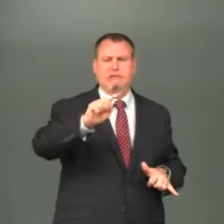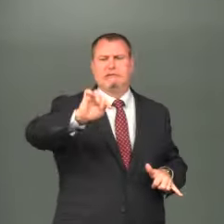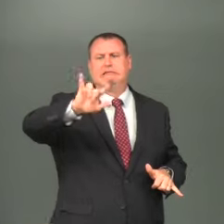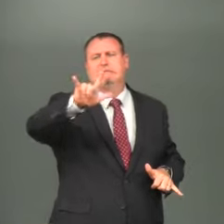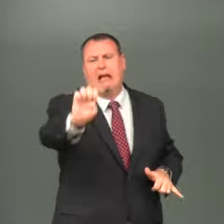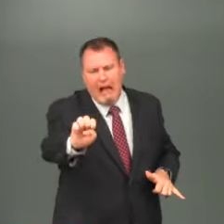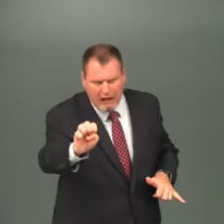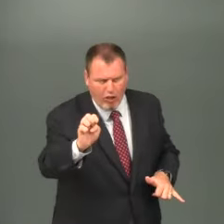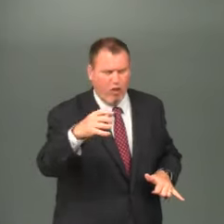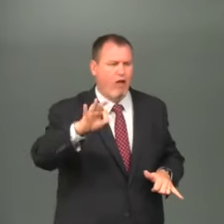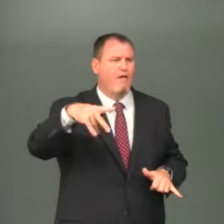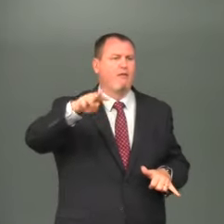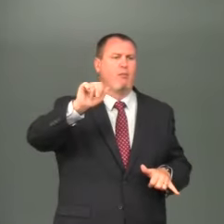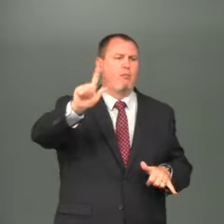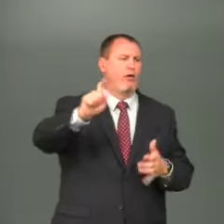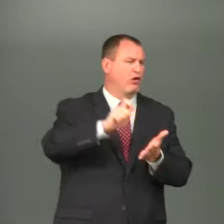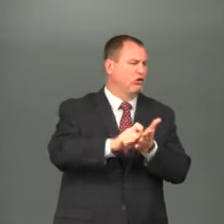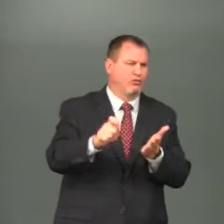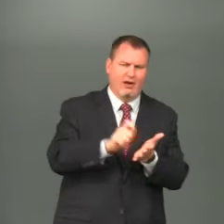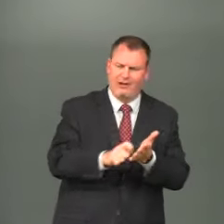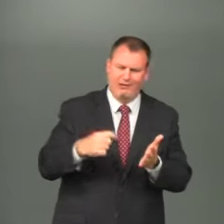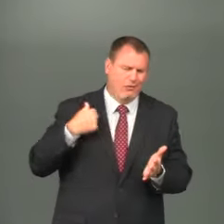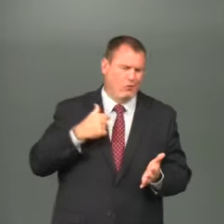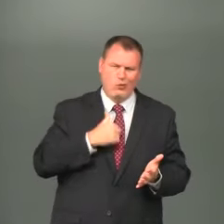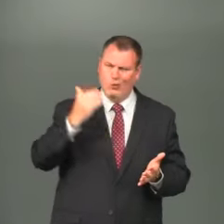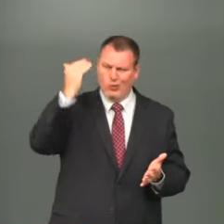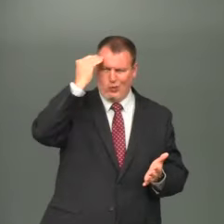and similar style of paul's writing